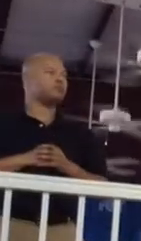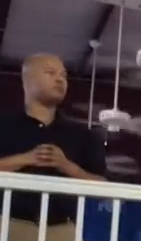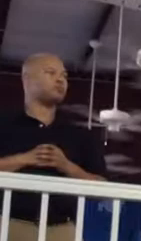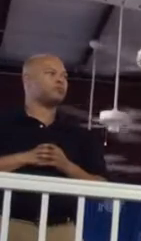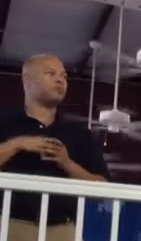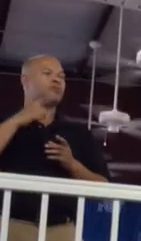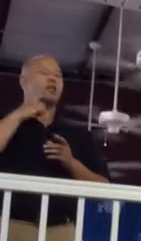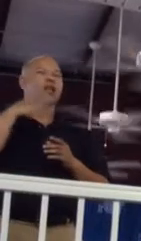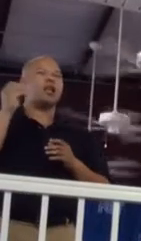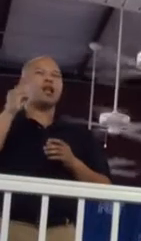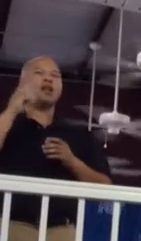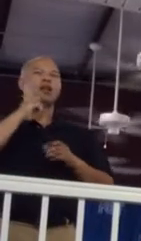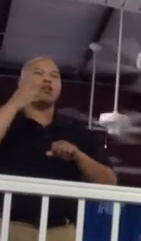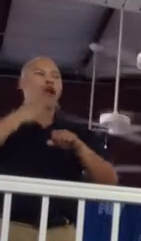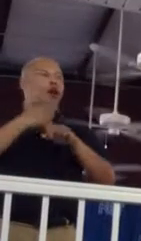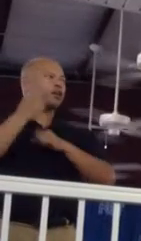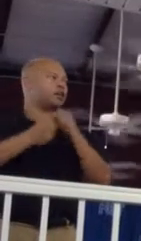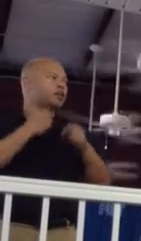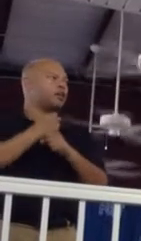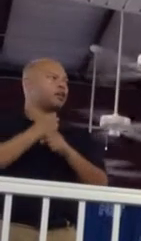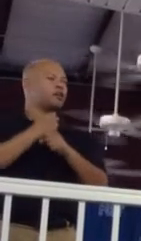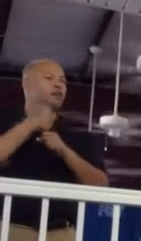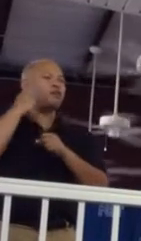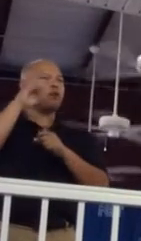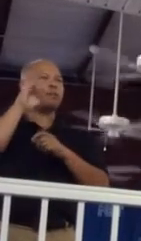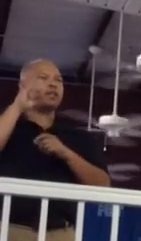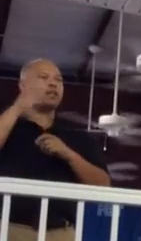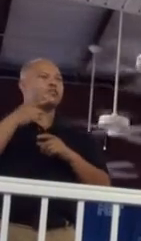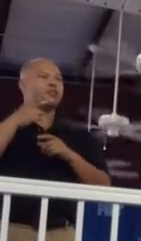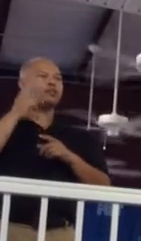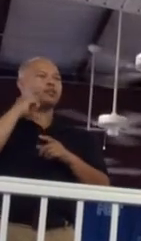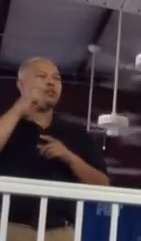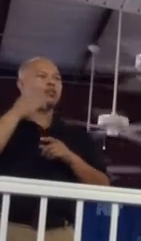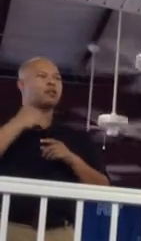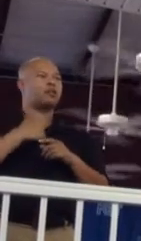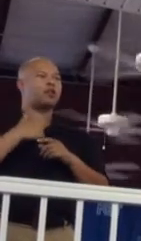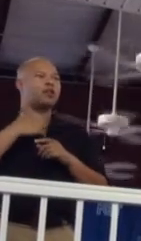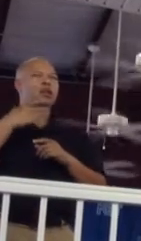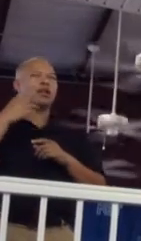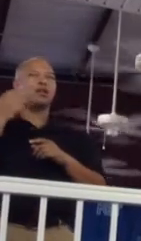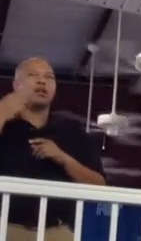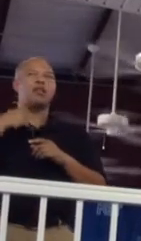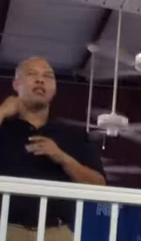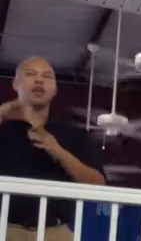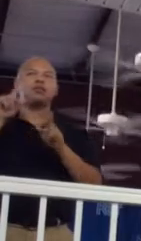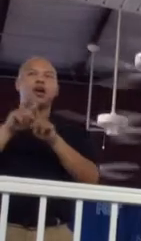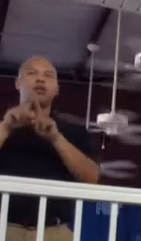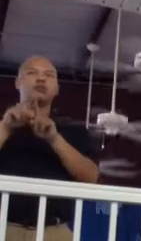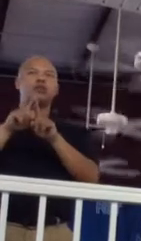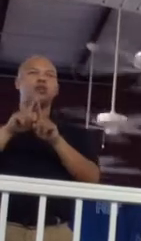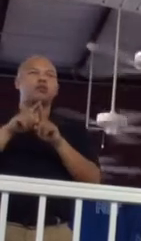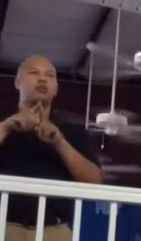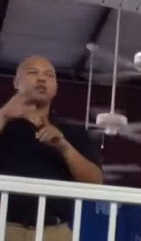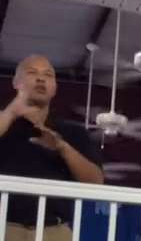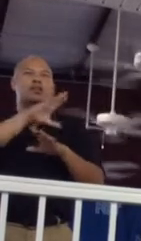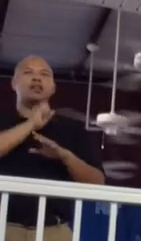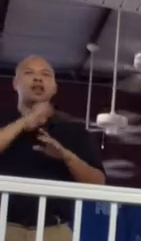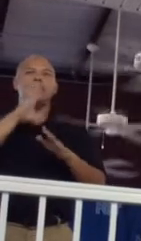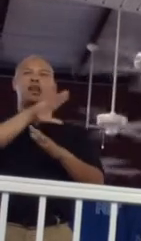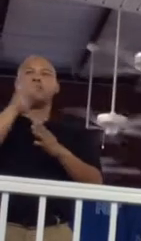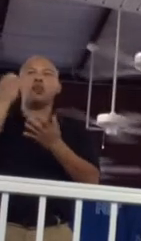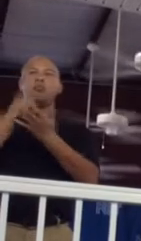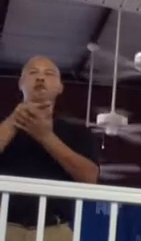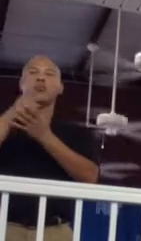It has been a hard year for Mitch McConnell. 35 is my age. That's also Senator McConnell's approval